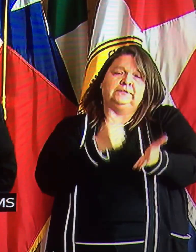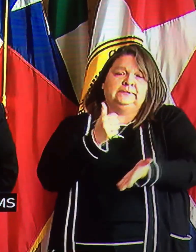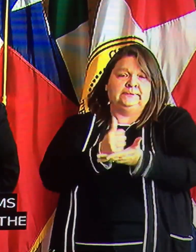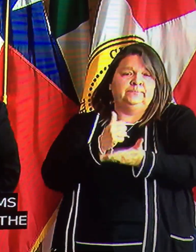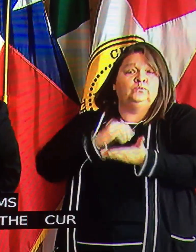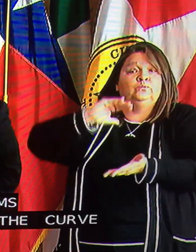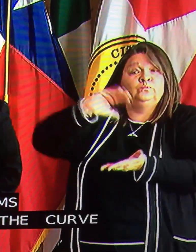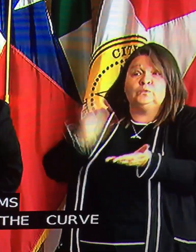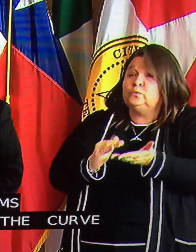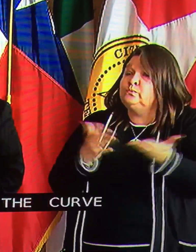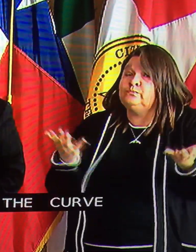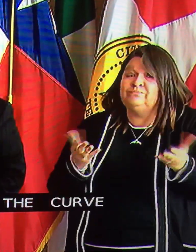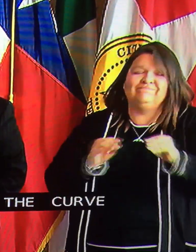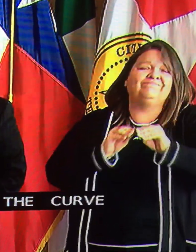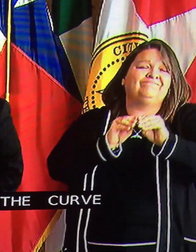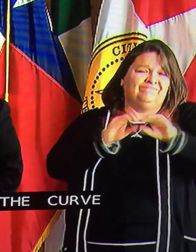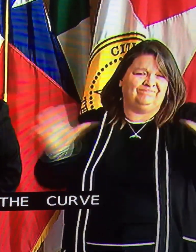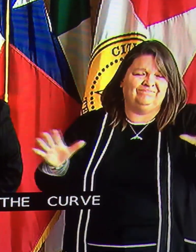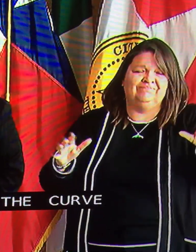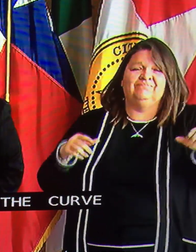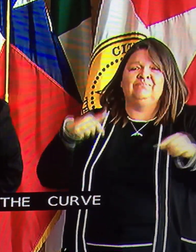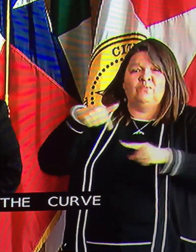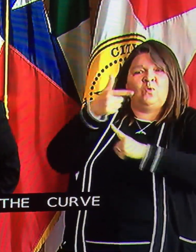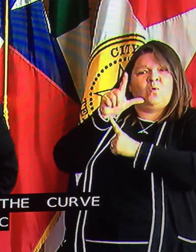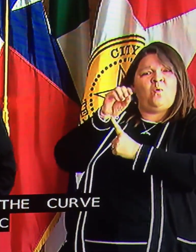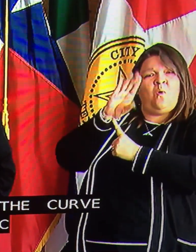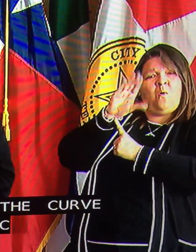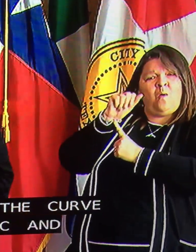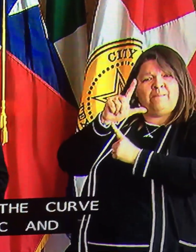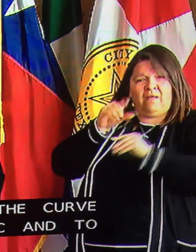global pandemic and to save lives. Friends- Yes